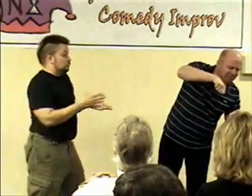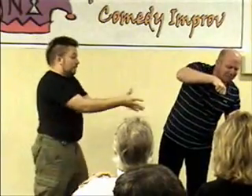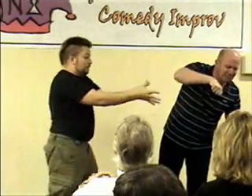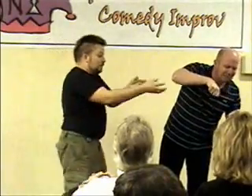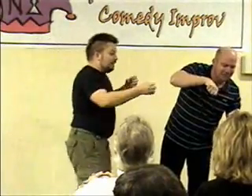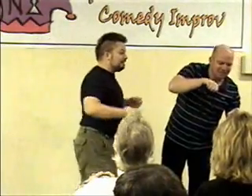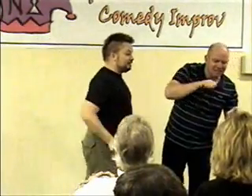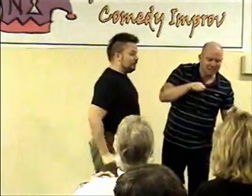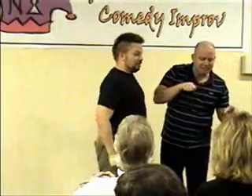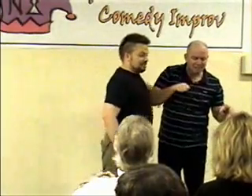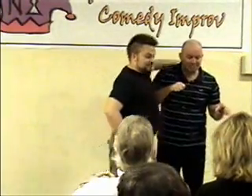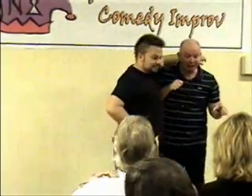Sack it with lightning bolts!